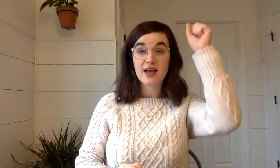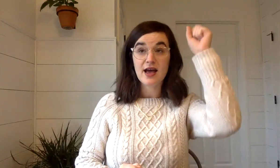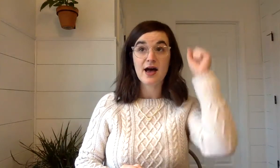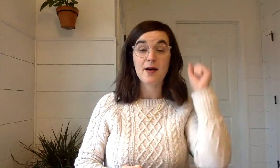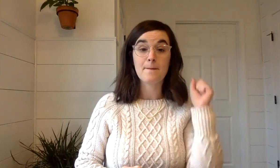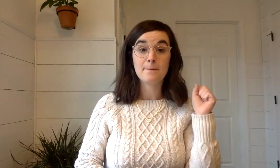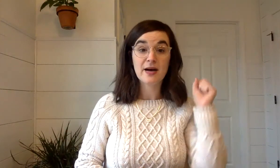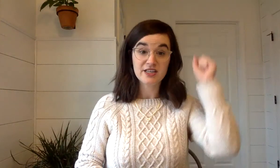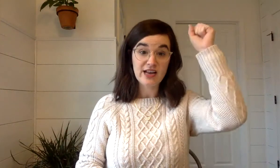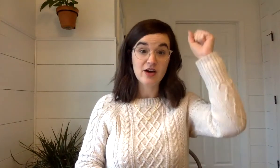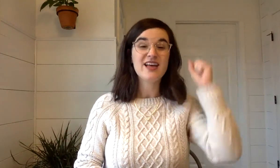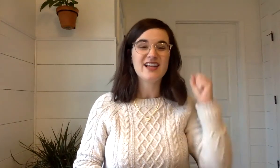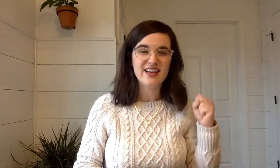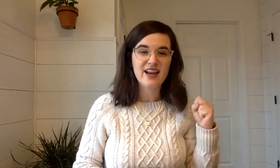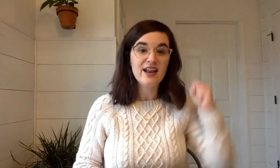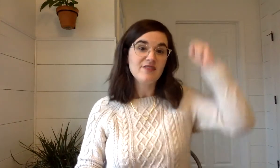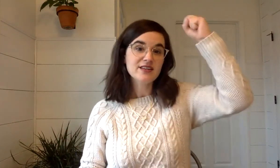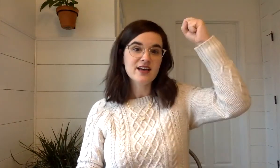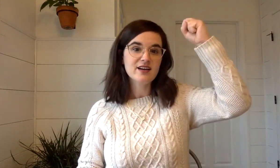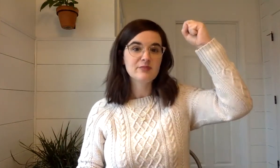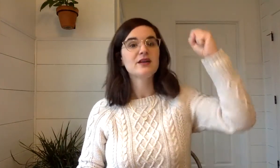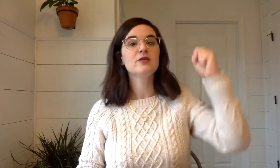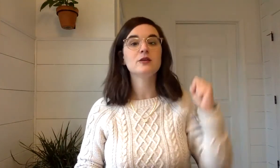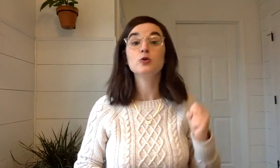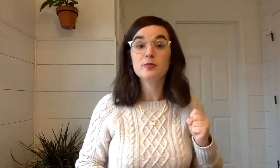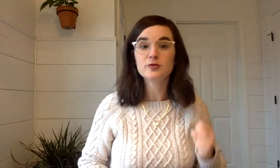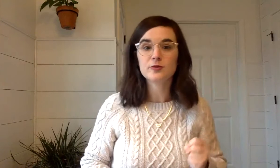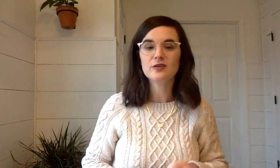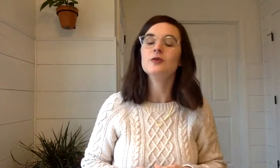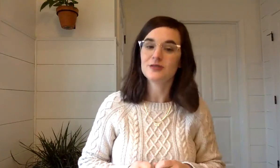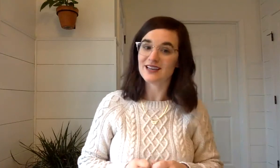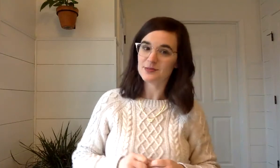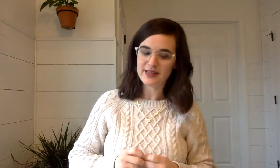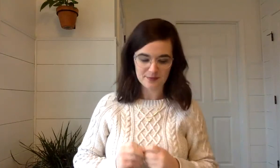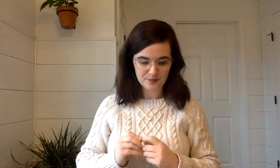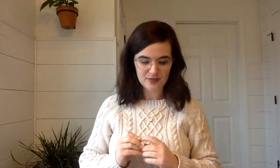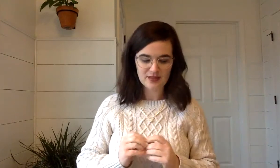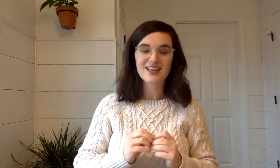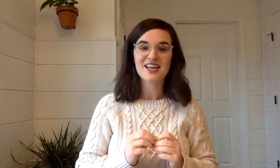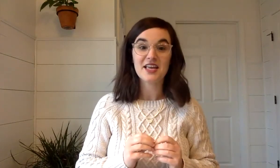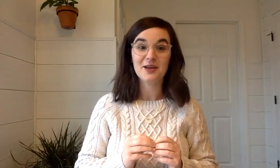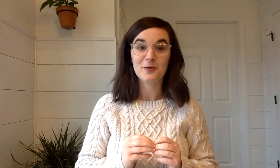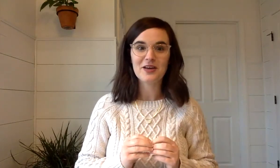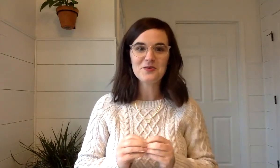punch it out, de levantar la mano en el último sonido, ustedes pueden. Here we go.